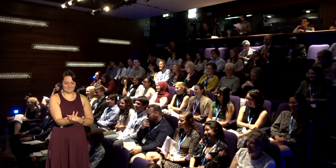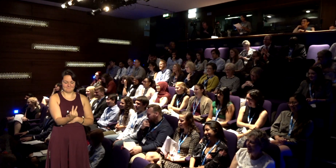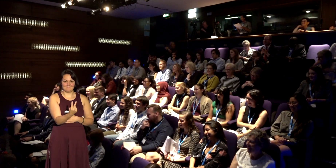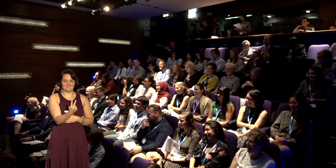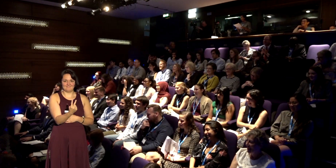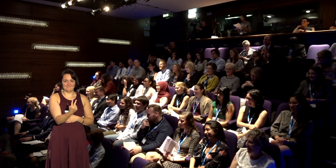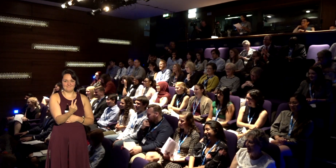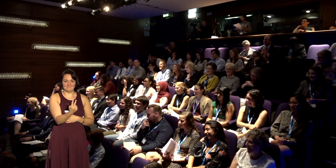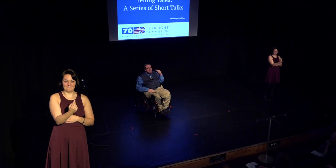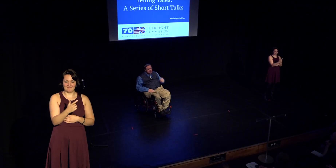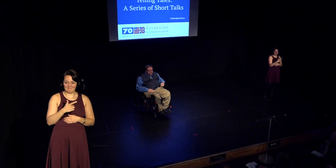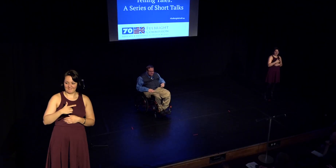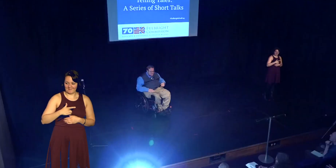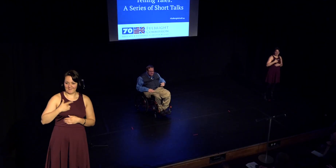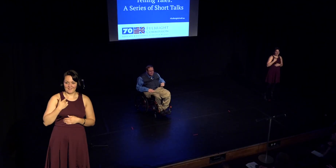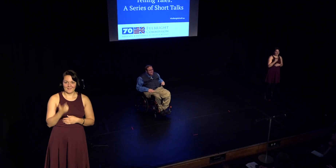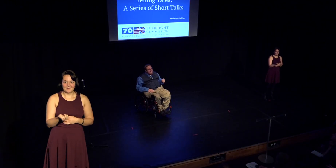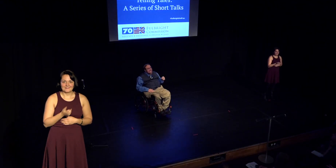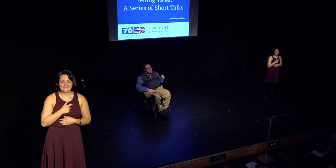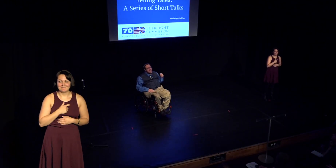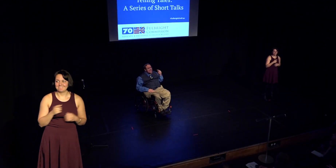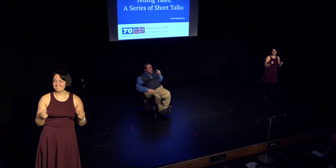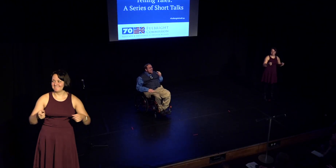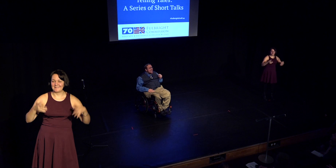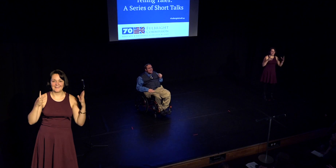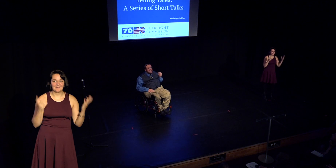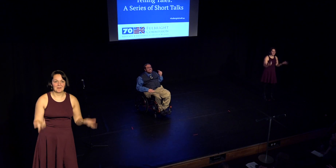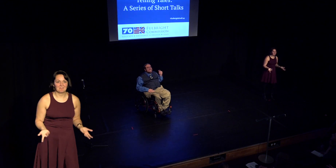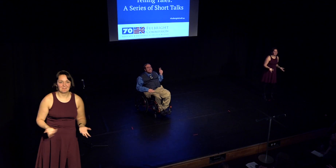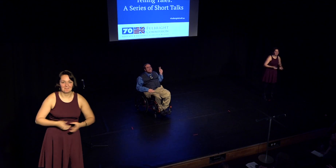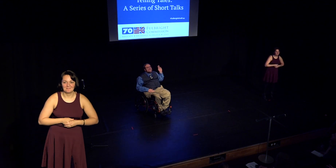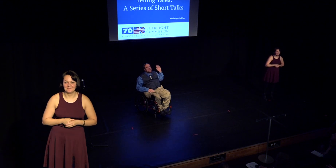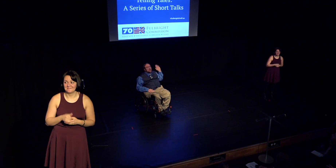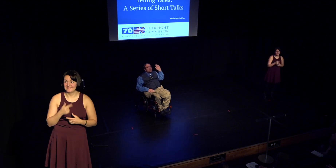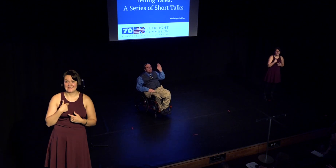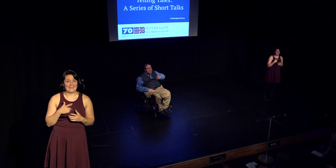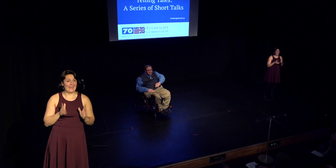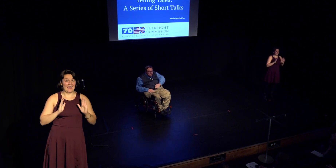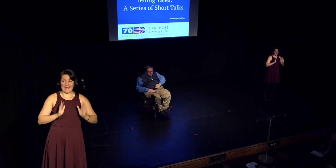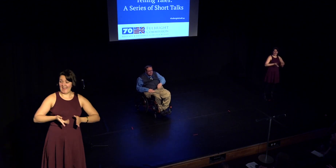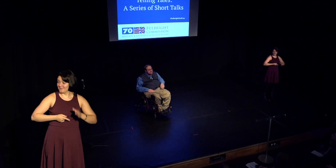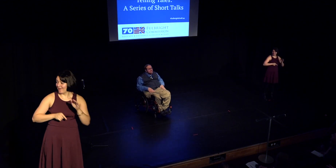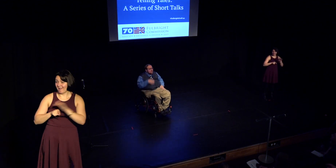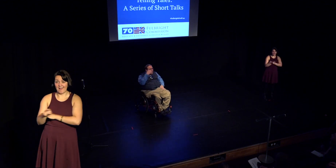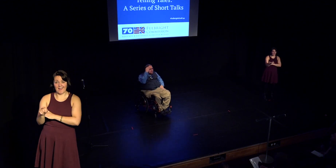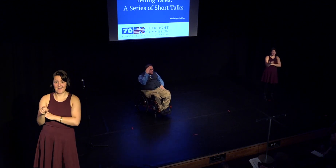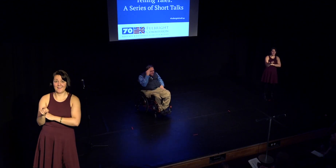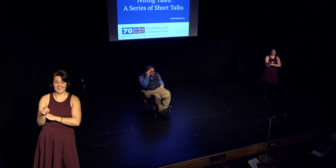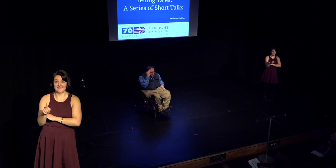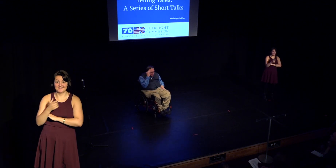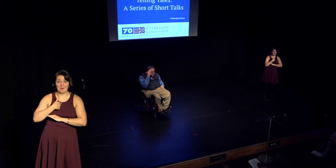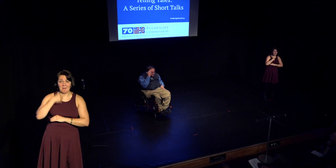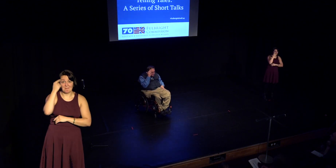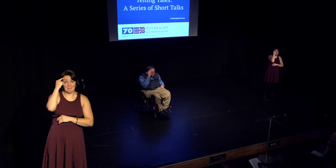my life was in jeopardy, and I had to get away. So my